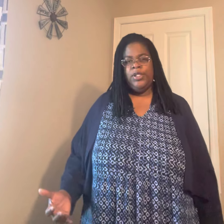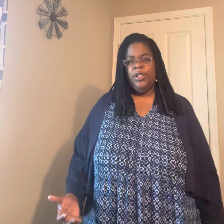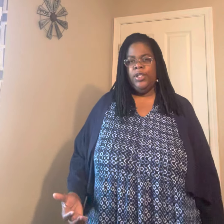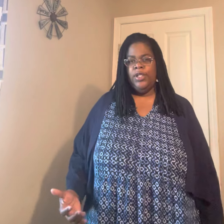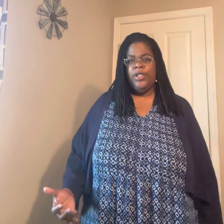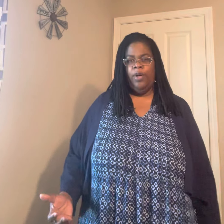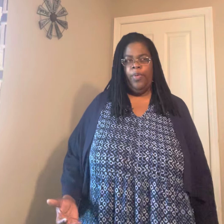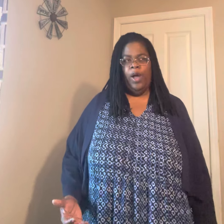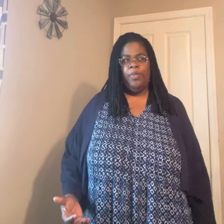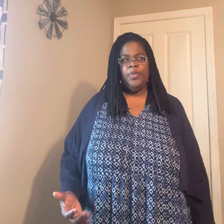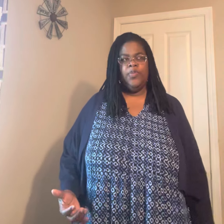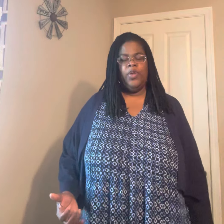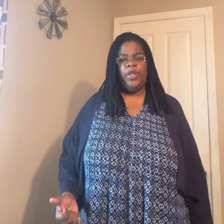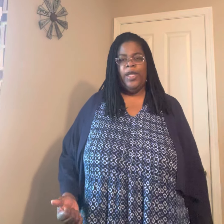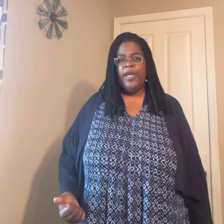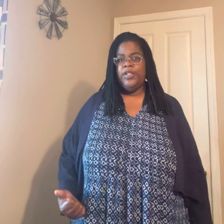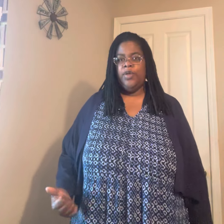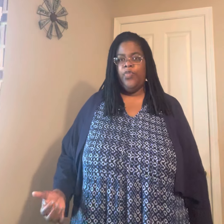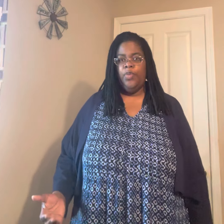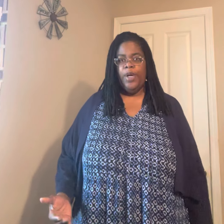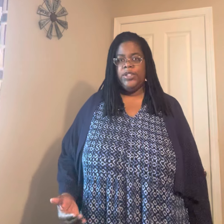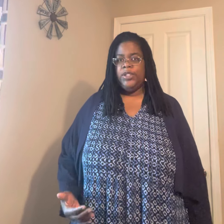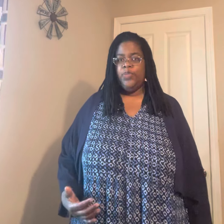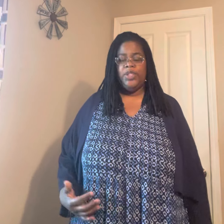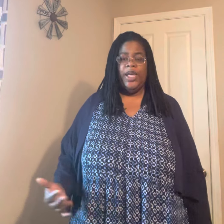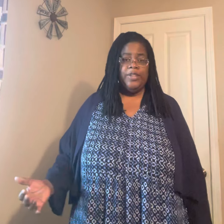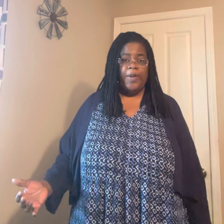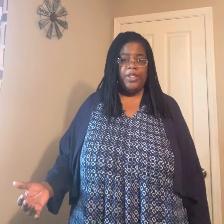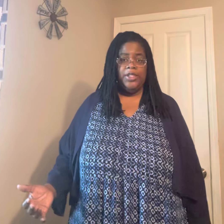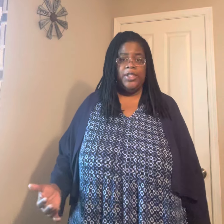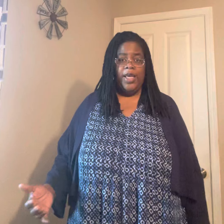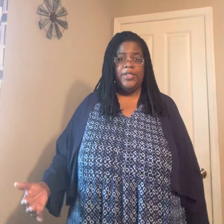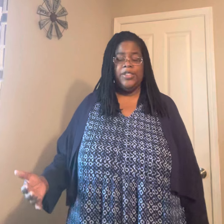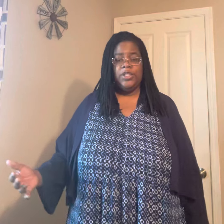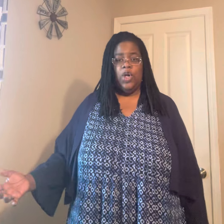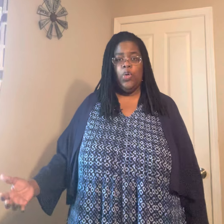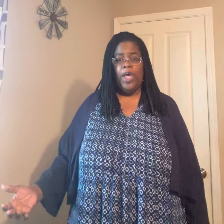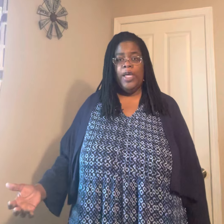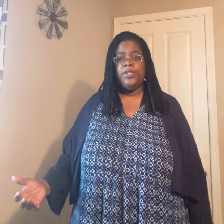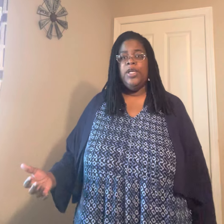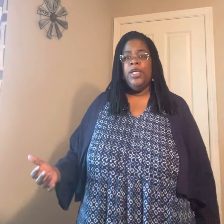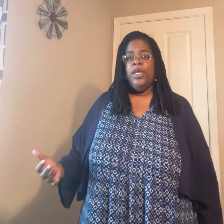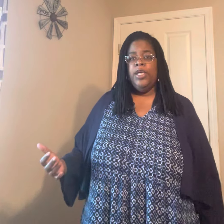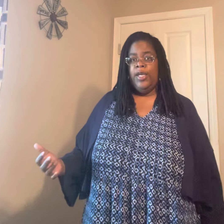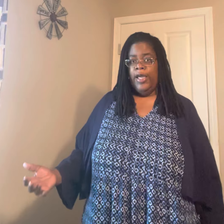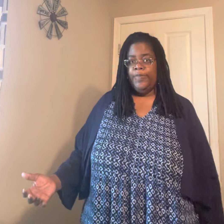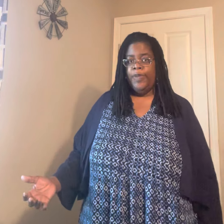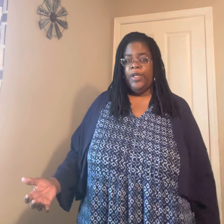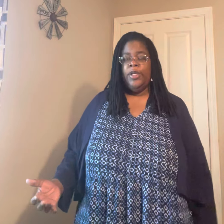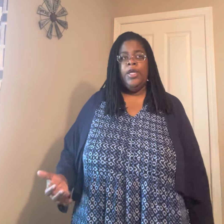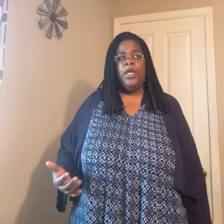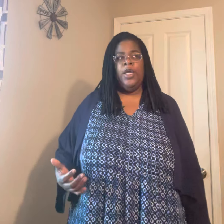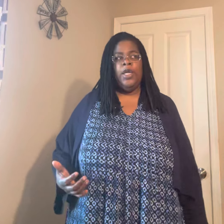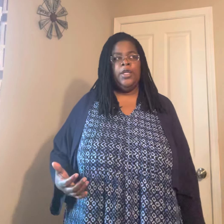health problems for the last few months. She was not expected to last as long as it has been. And